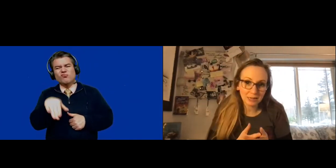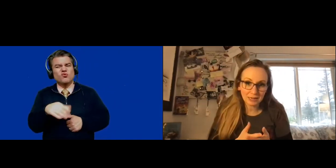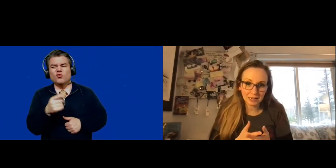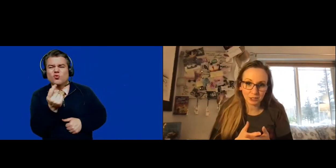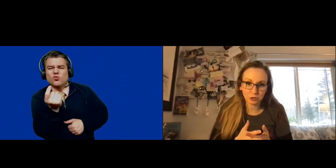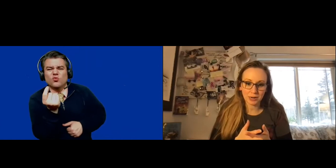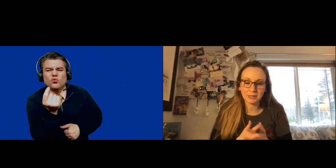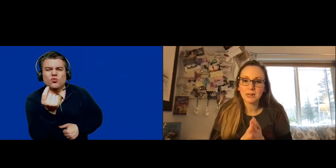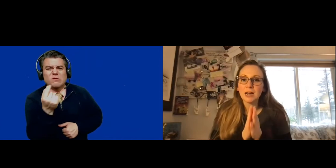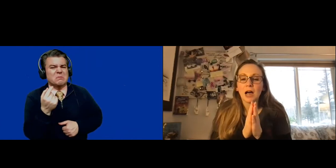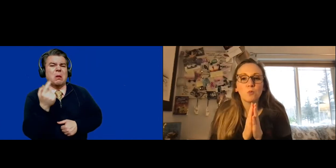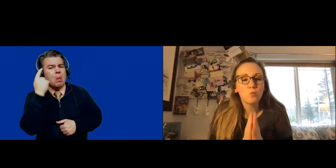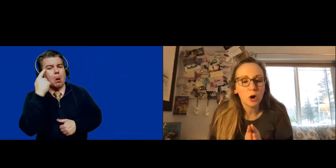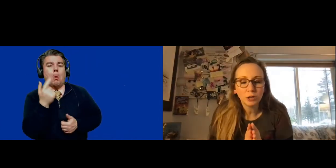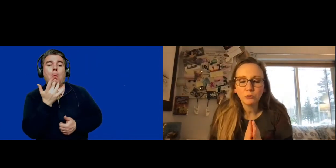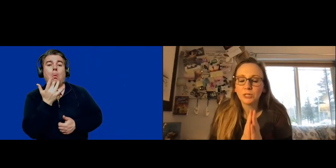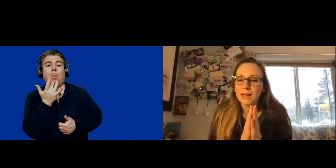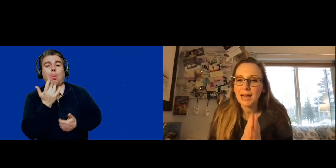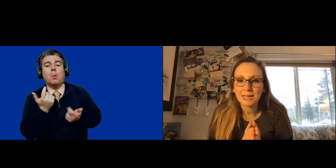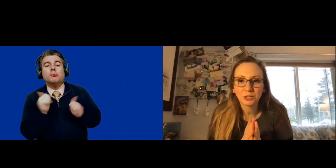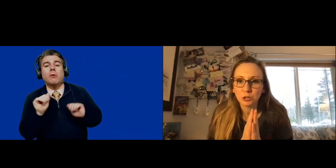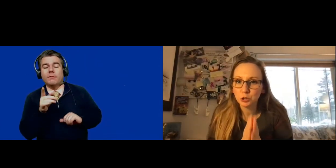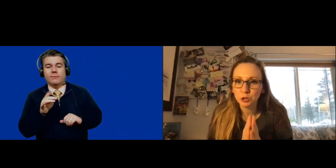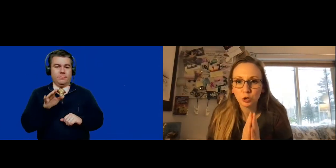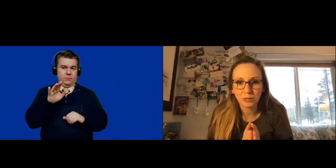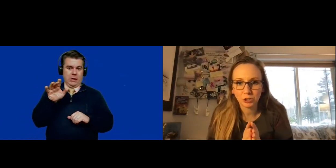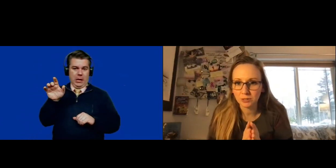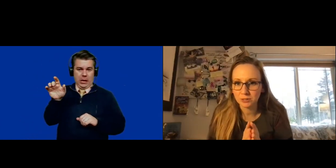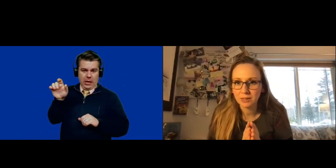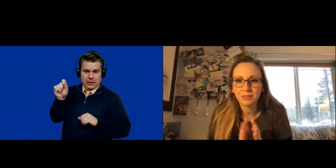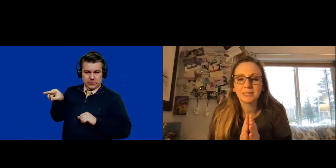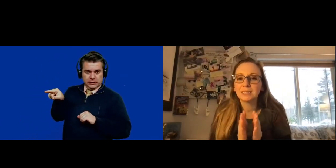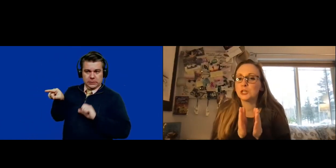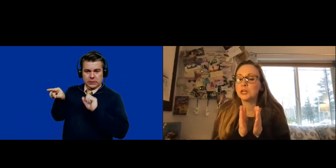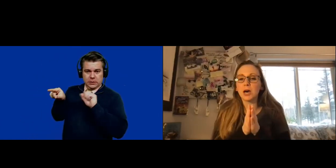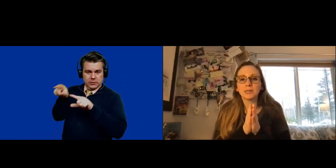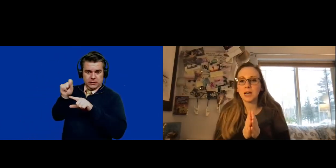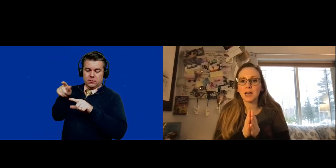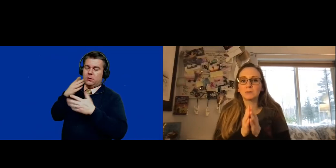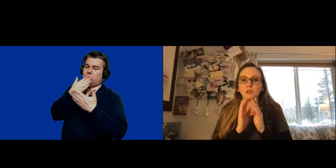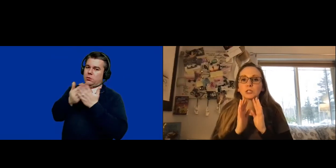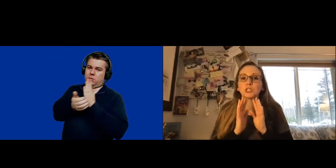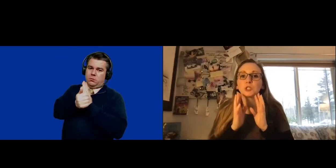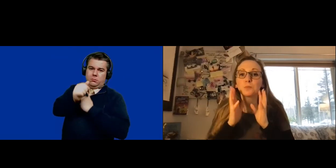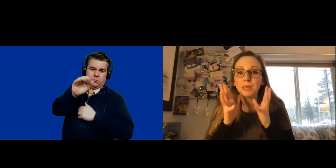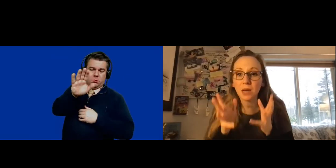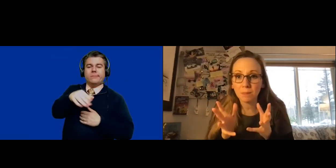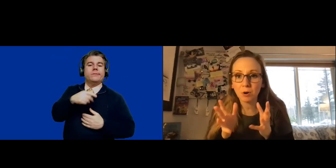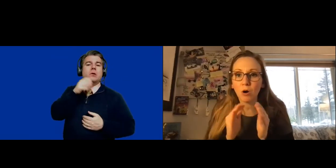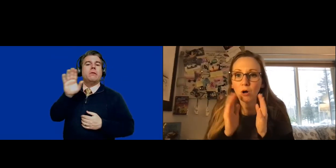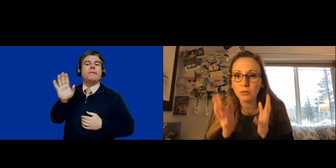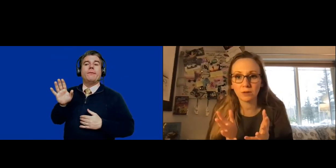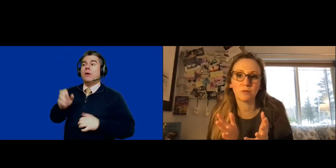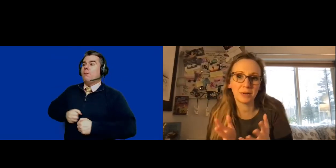I think I'd like to try it. I want you to ask good questions. This is not time to just spit